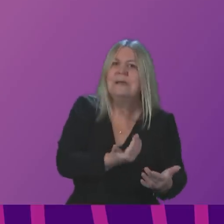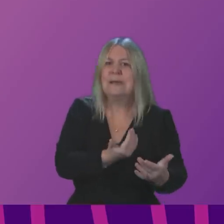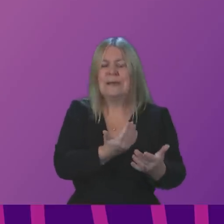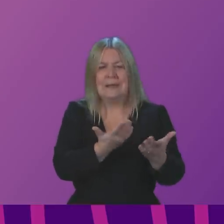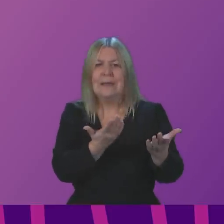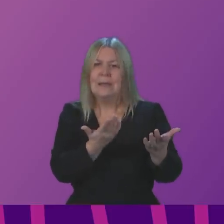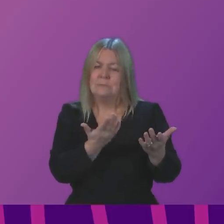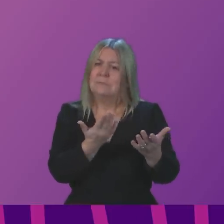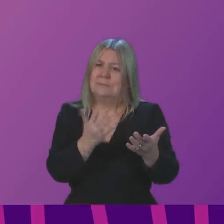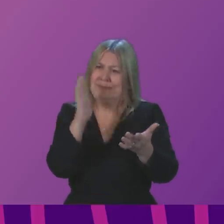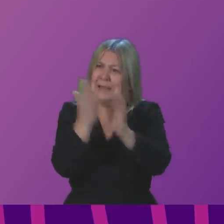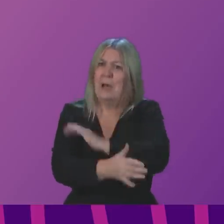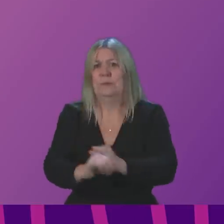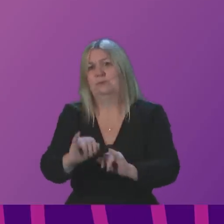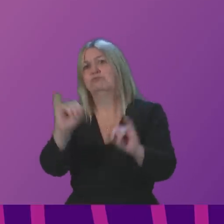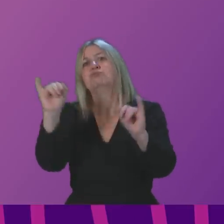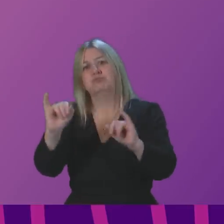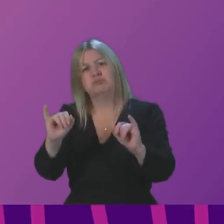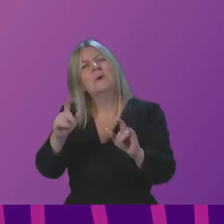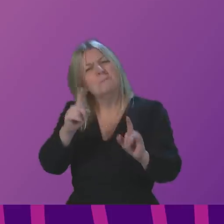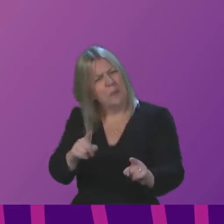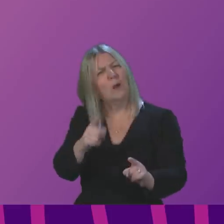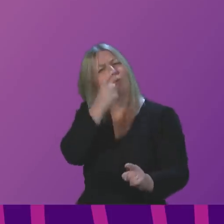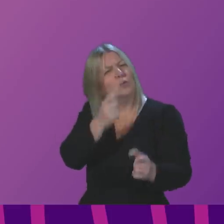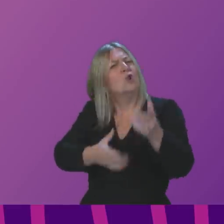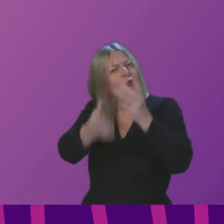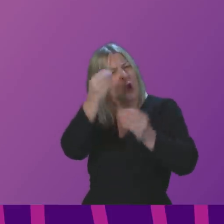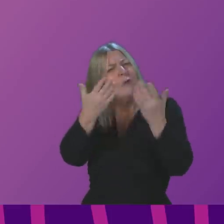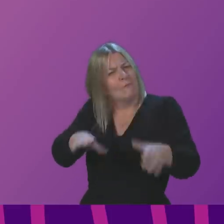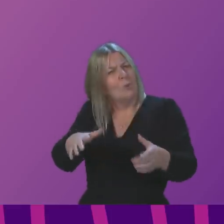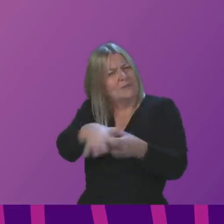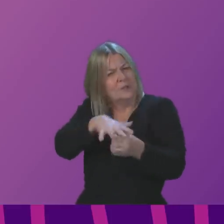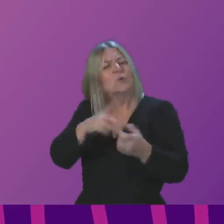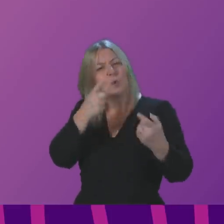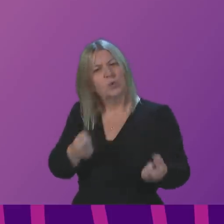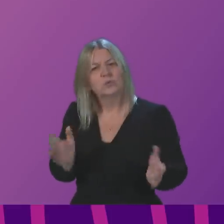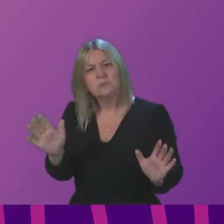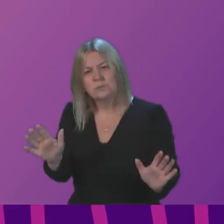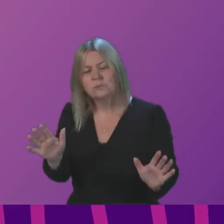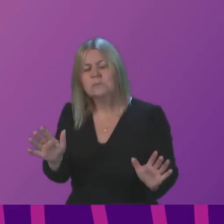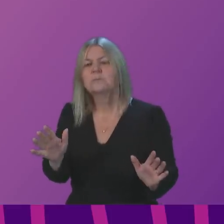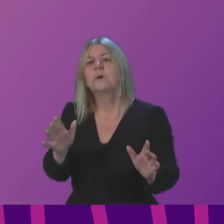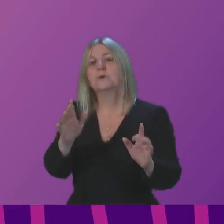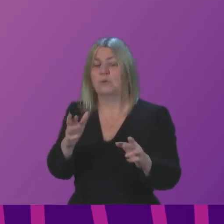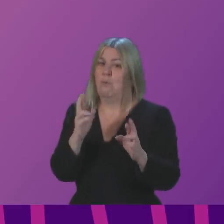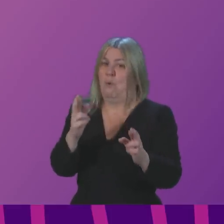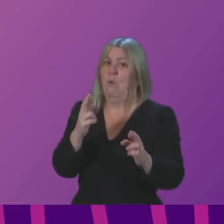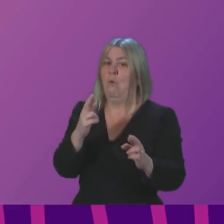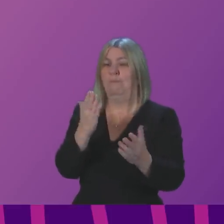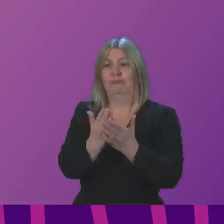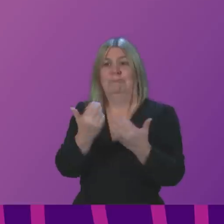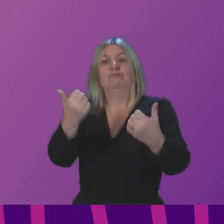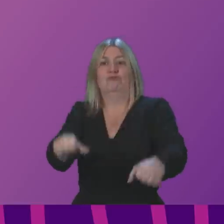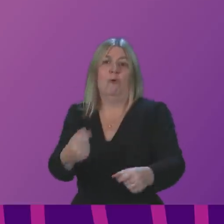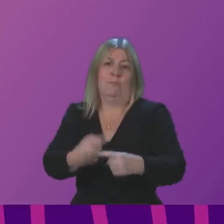but I think there are lessons everybody can learn, and we will certainly ensure that that happens once, of course, everybody is back on power, and the immediate impacts have been addressed.